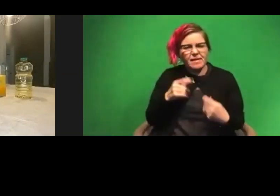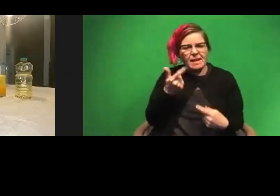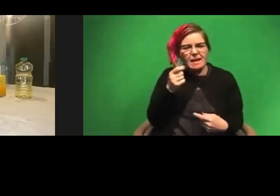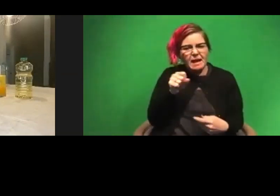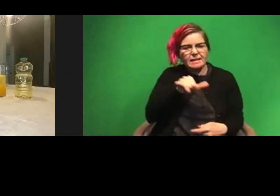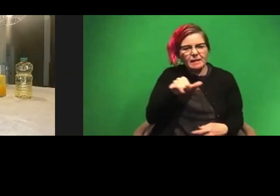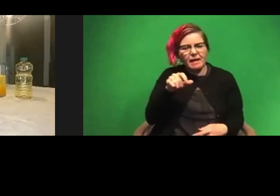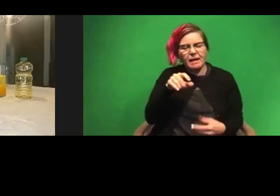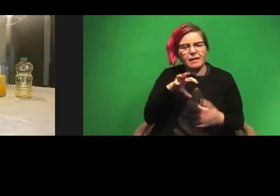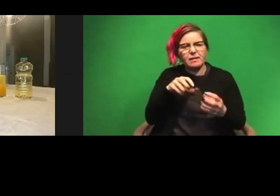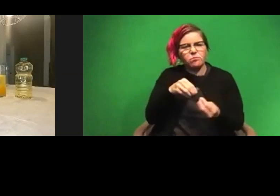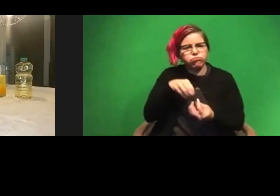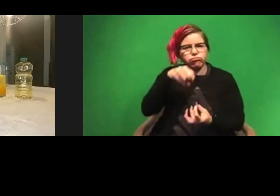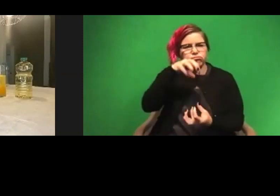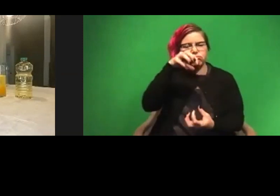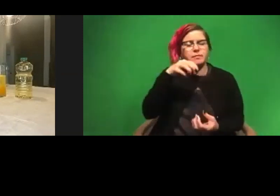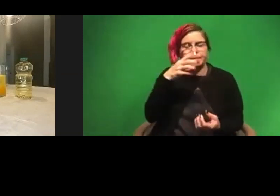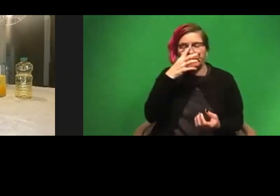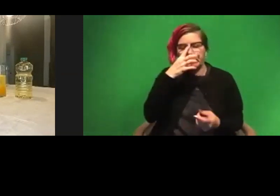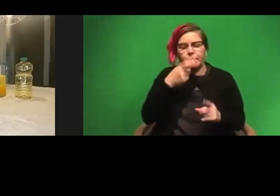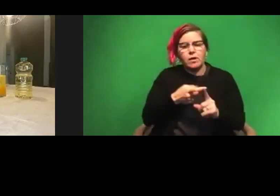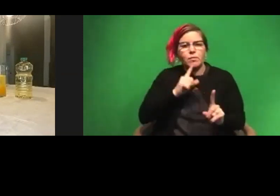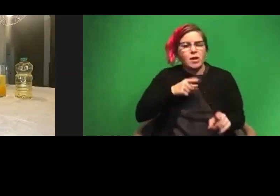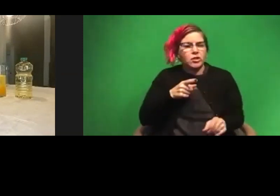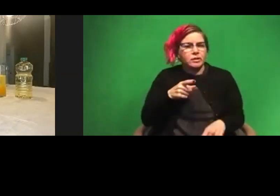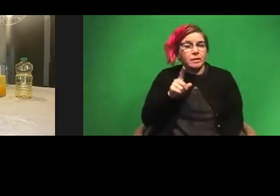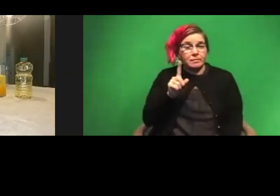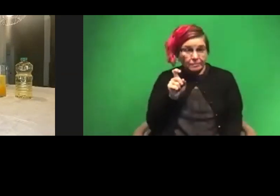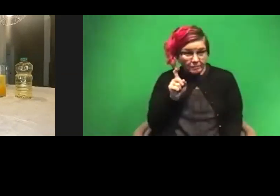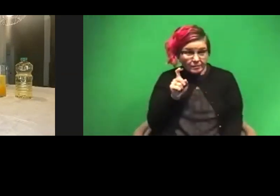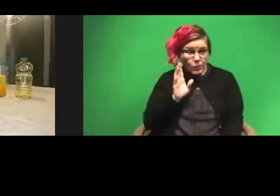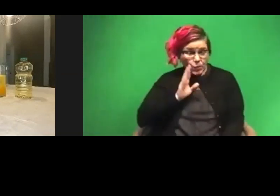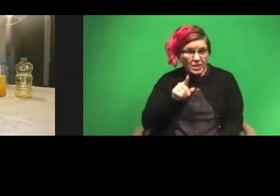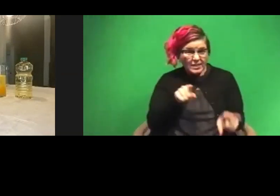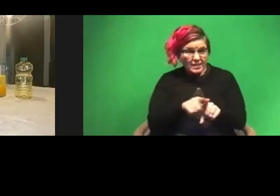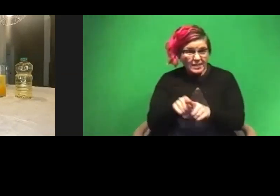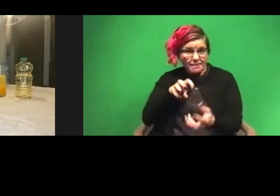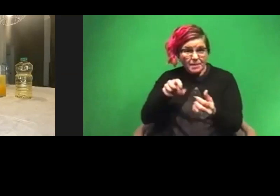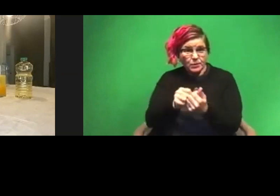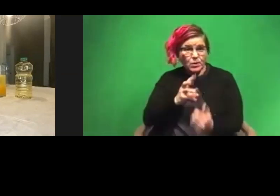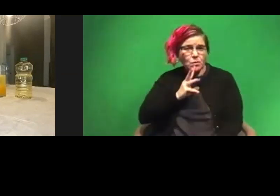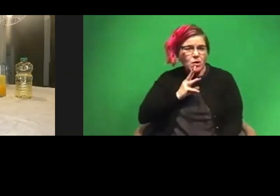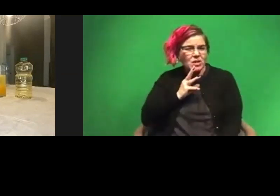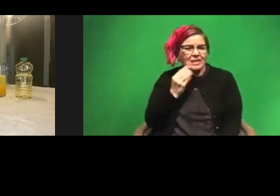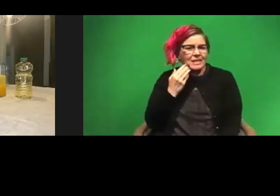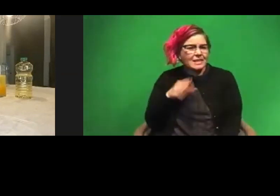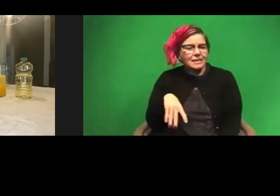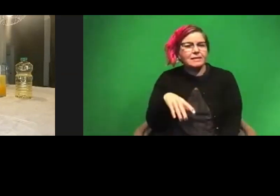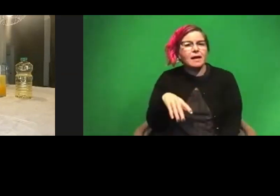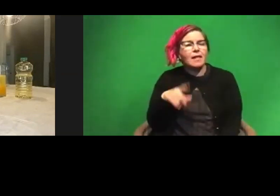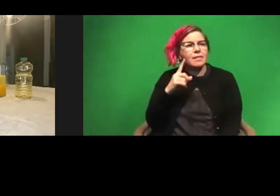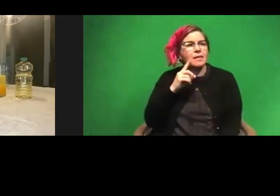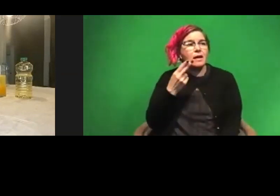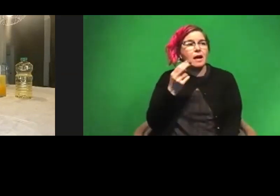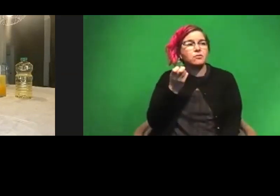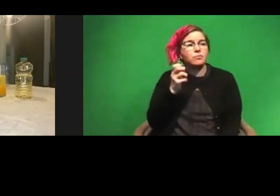the gas comes out from the reaction. I'm just not sure that that's what's going to happen when it mixes with water. Cause if I'm not mistaken, water, hydrogen peroxide